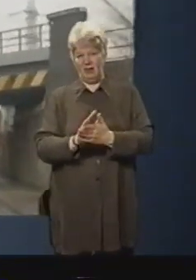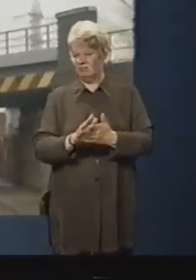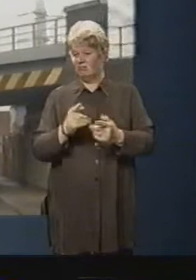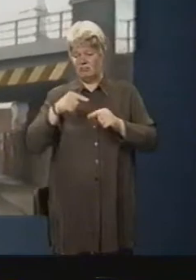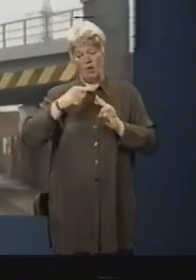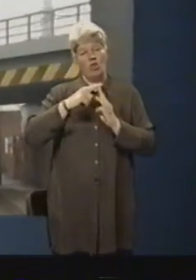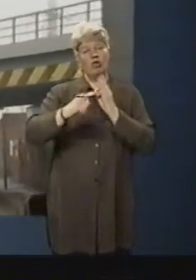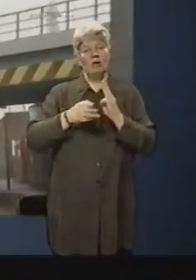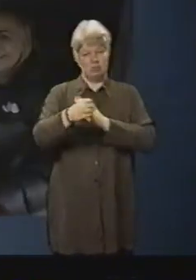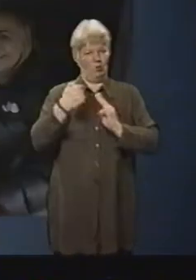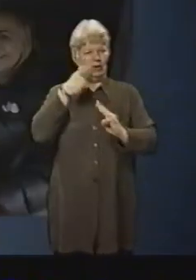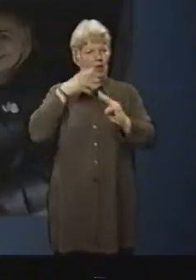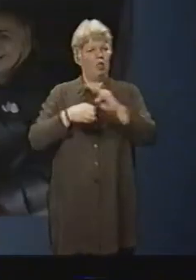through.